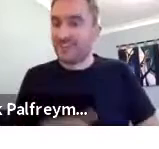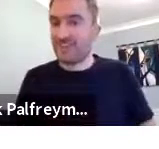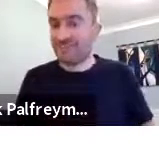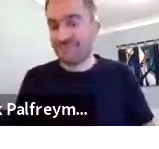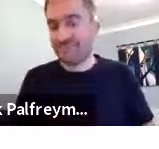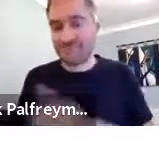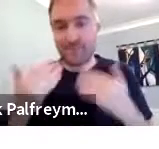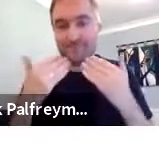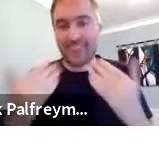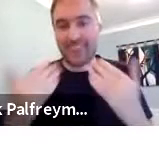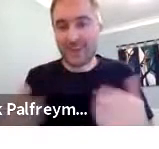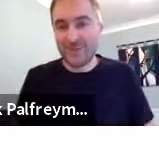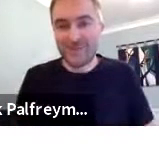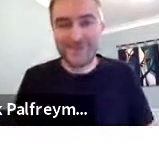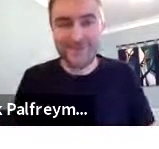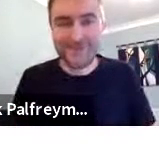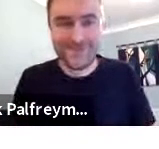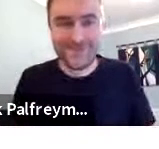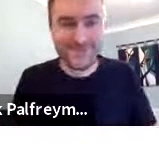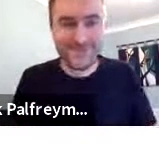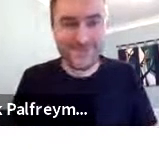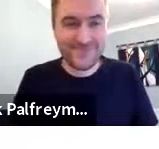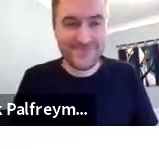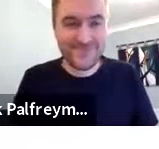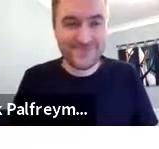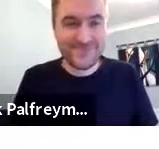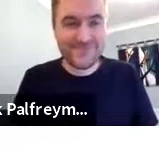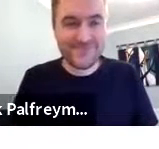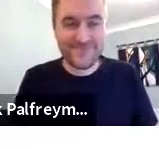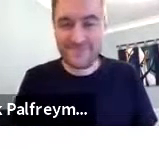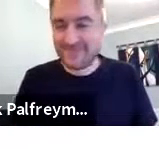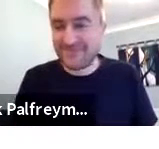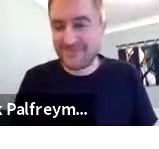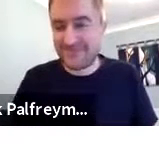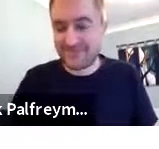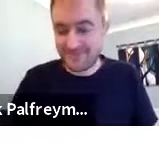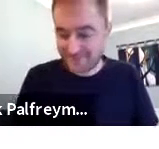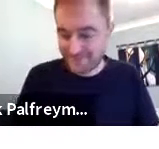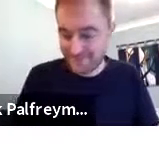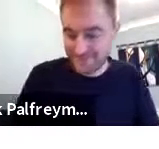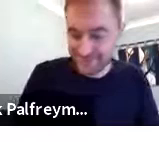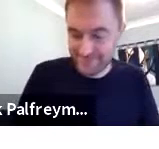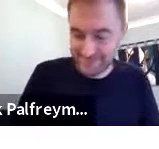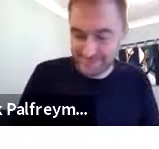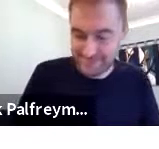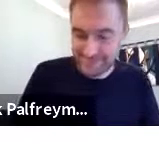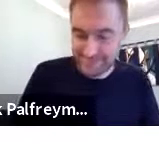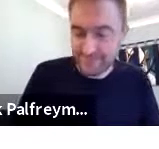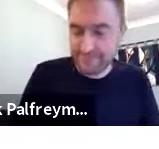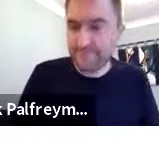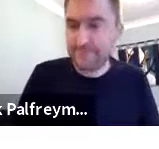discussion and a question and answer session. So I invite questions from you all. Thank you very much.